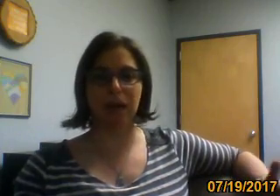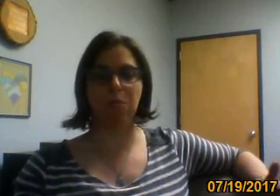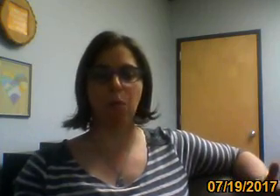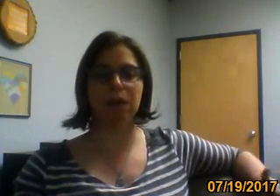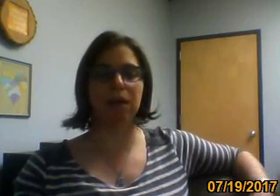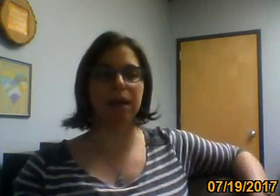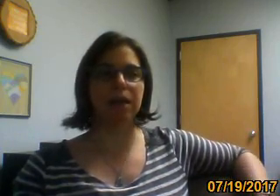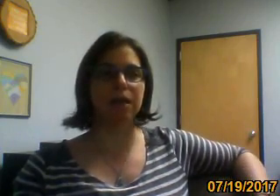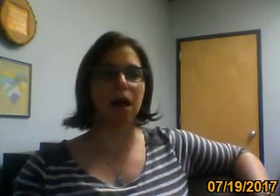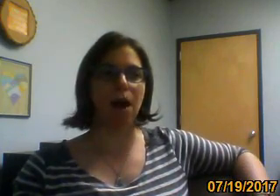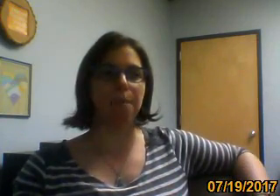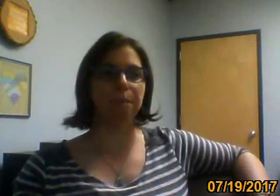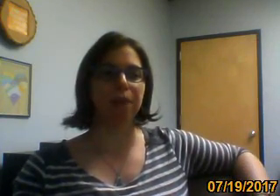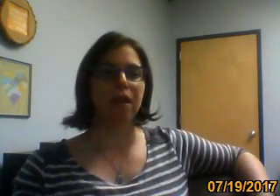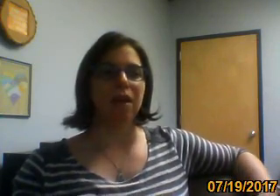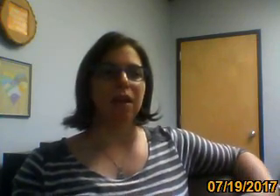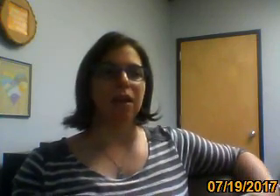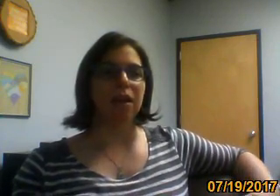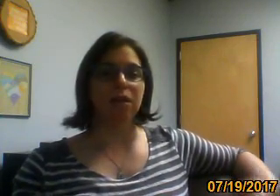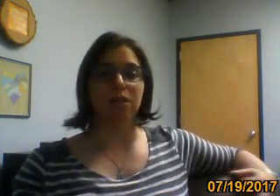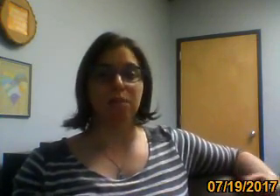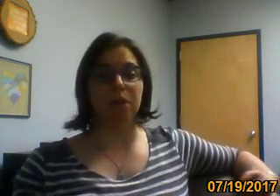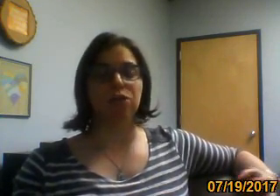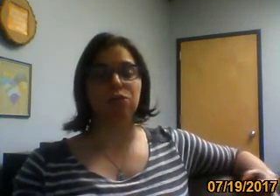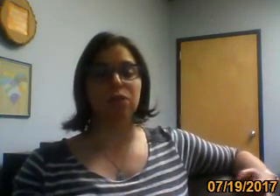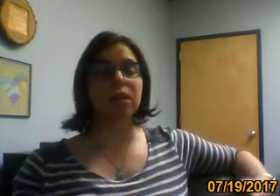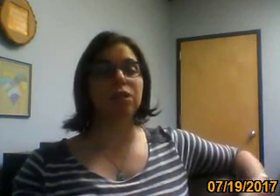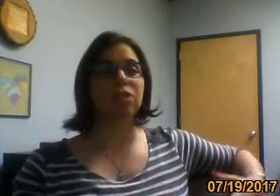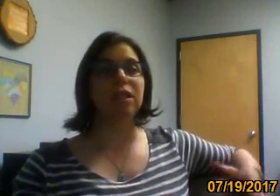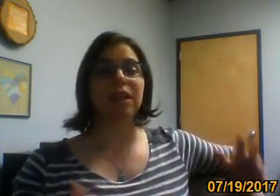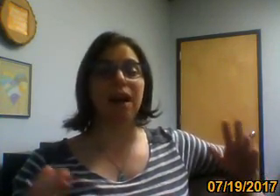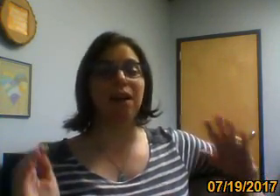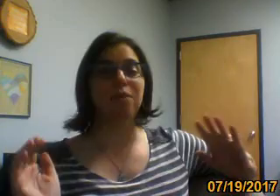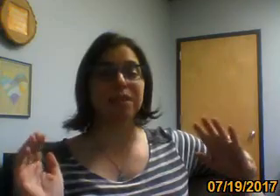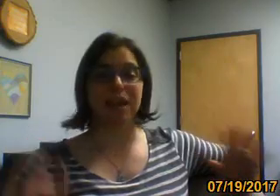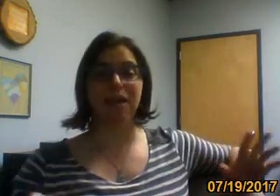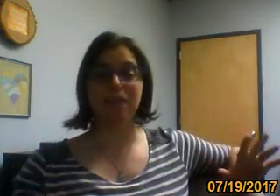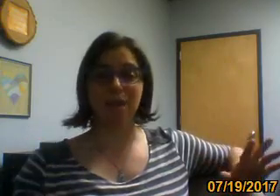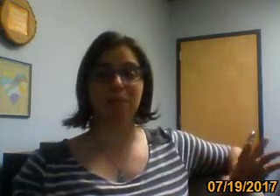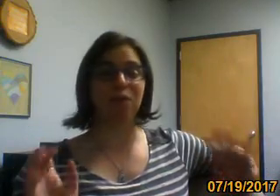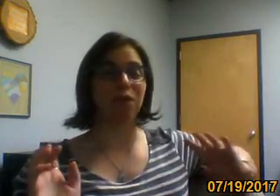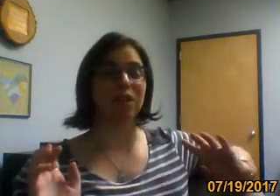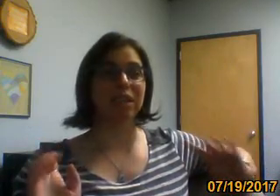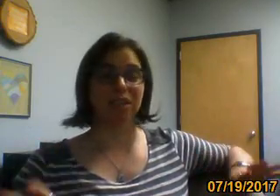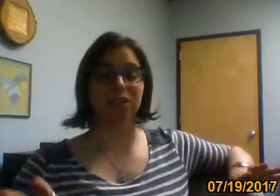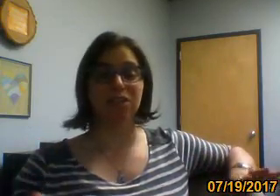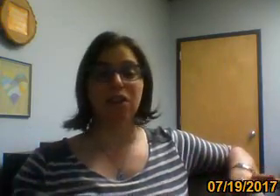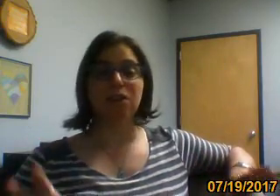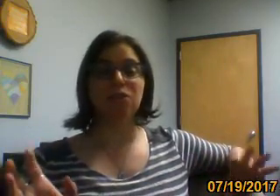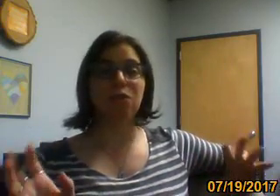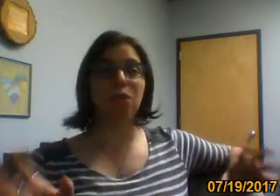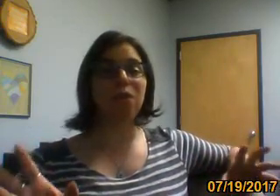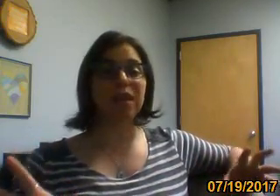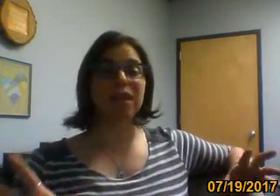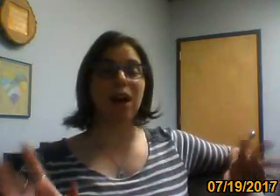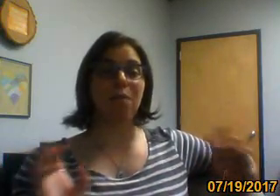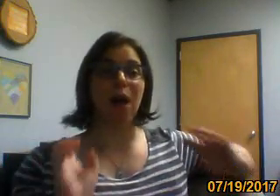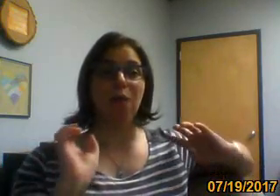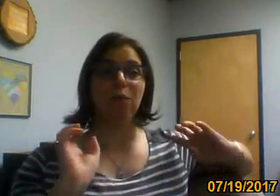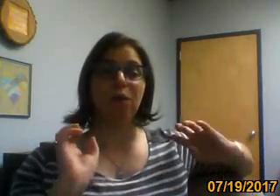at that point. And, um, the pictures were really interesting. And I went to town on that book for years. So the cool thing about